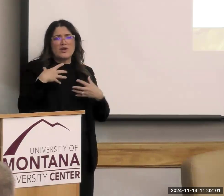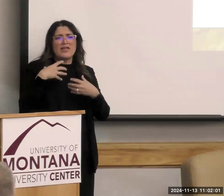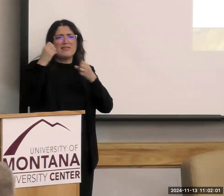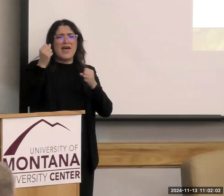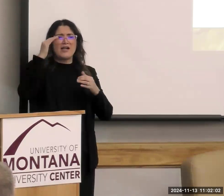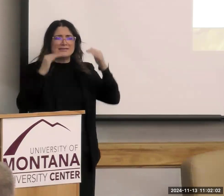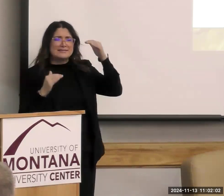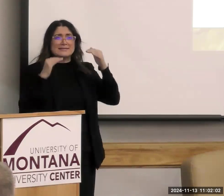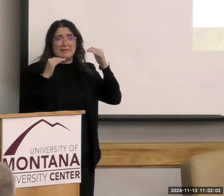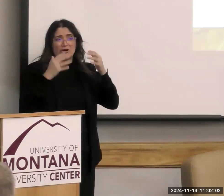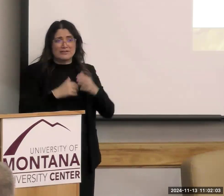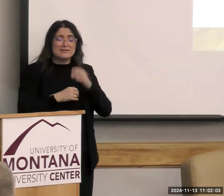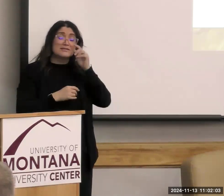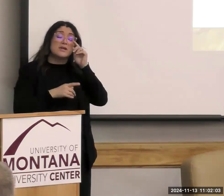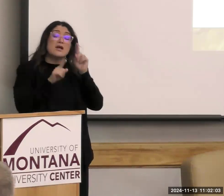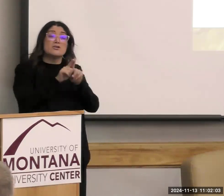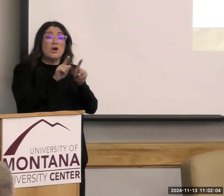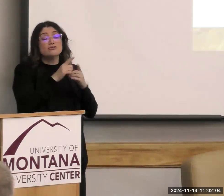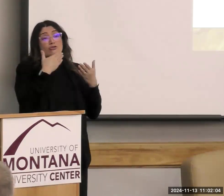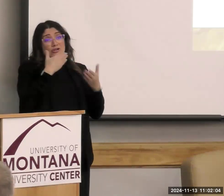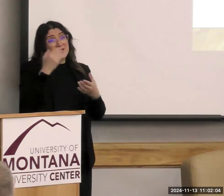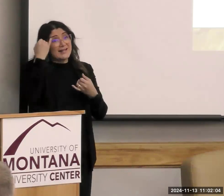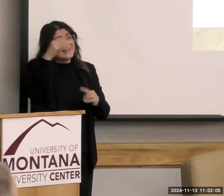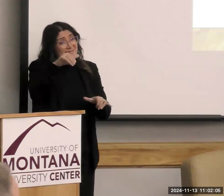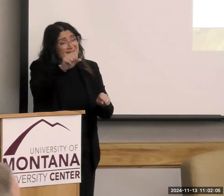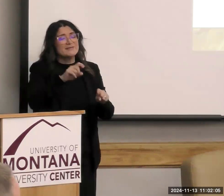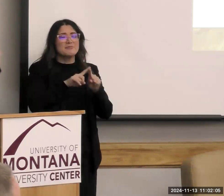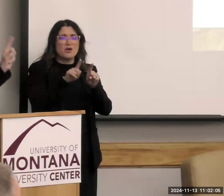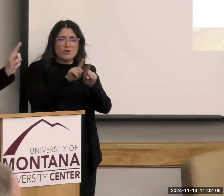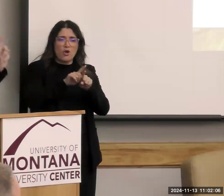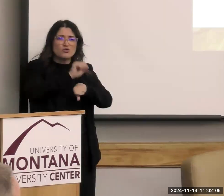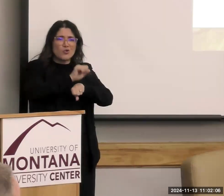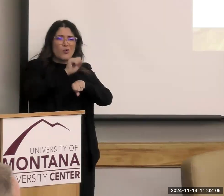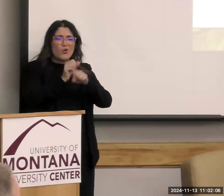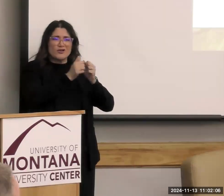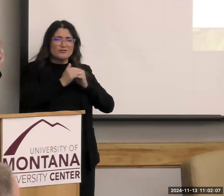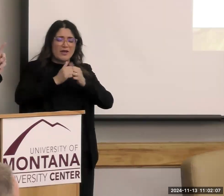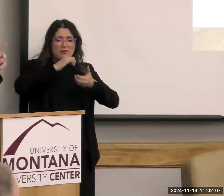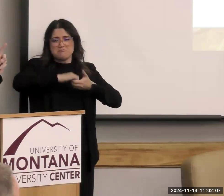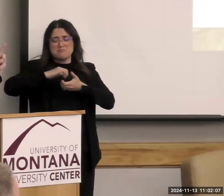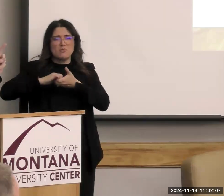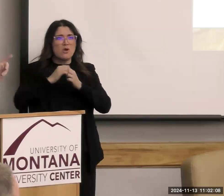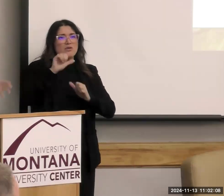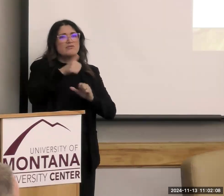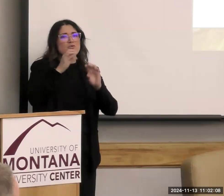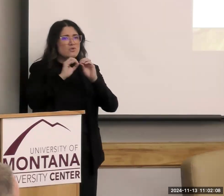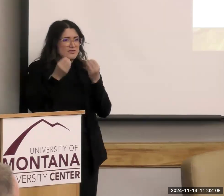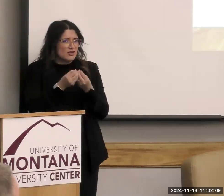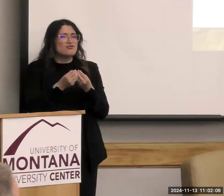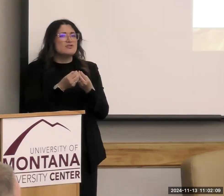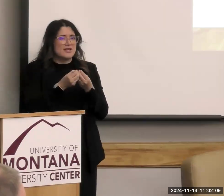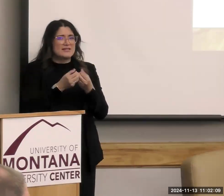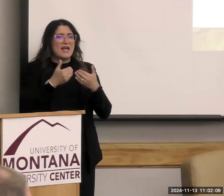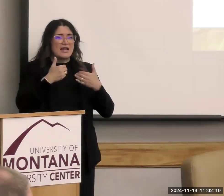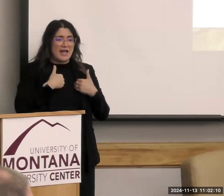So not only good ideas, but also working together in partnership with other organizations and having a tangible